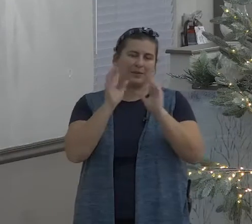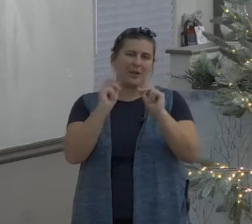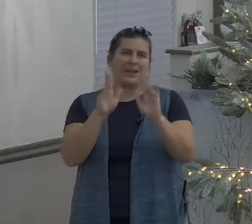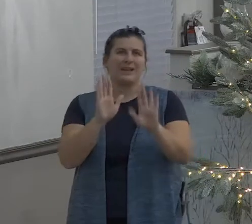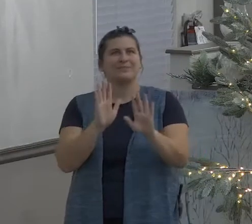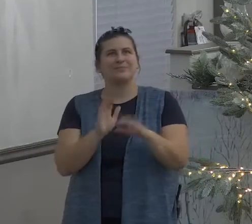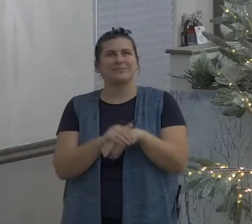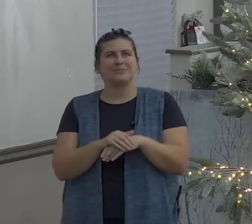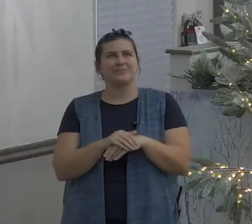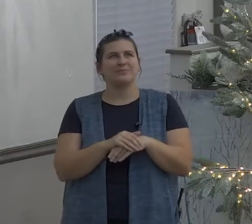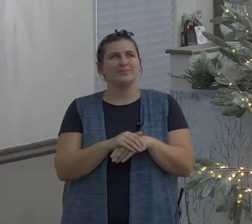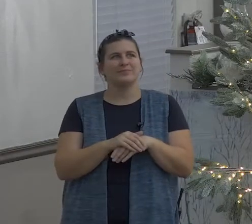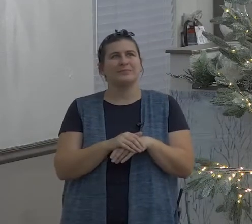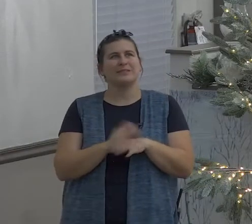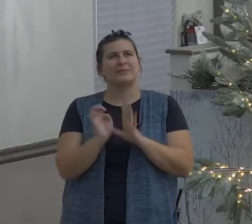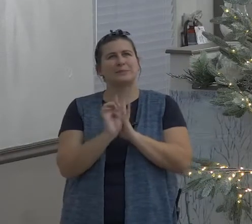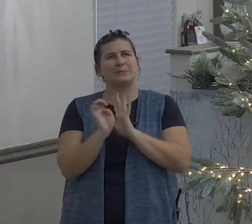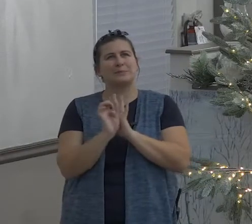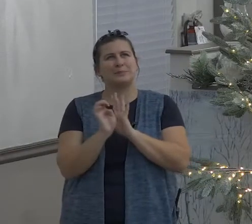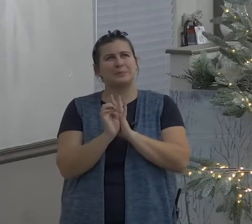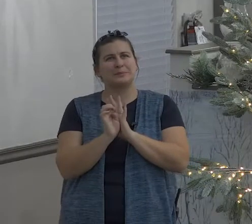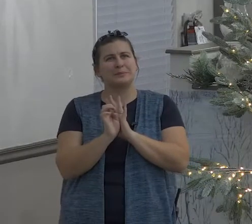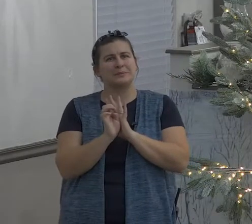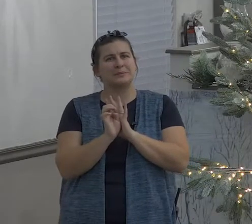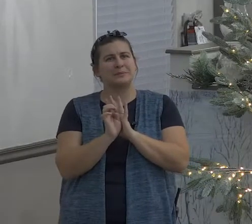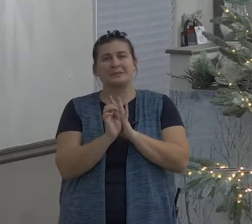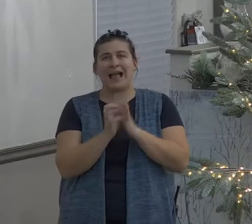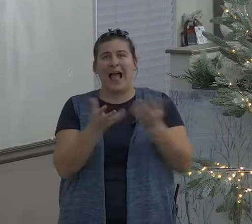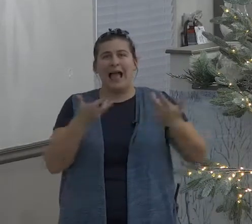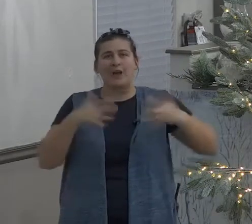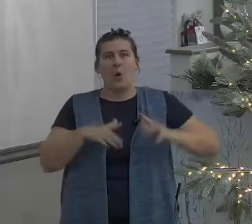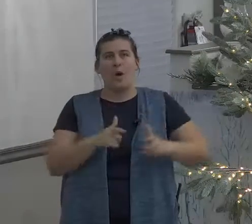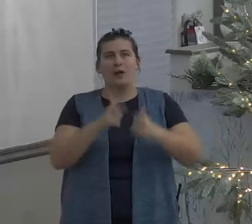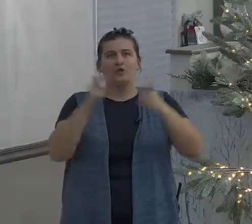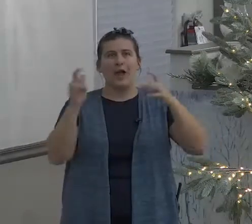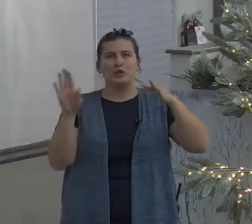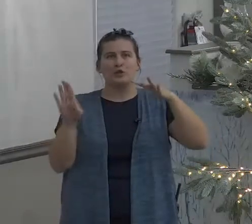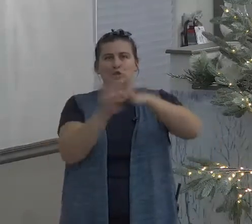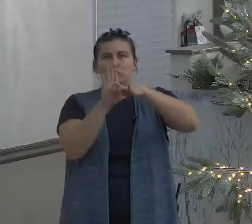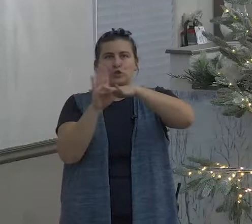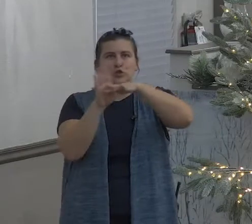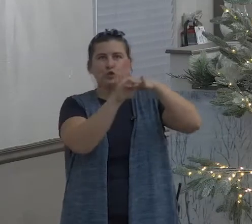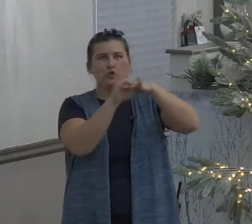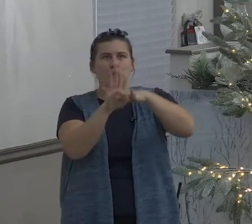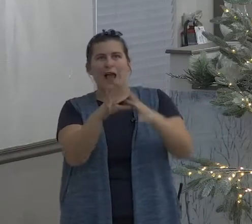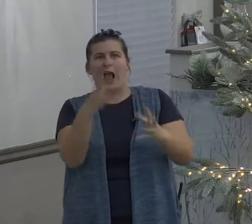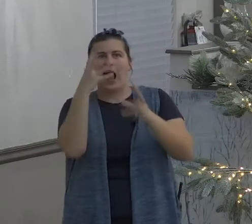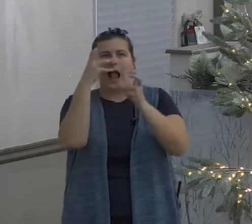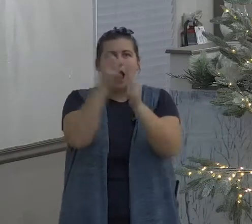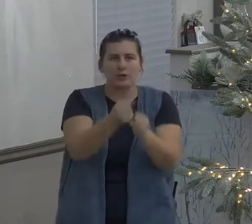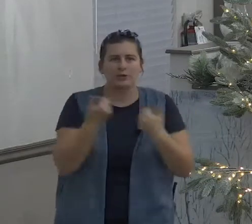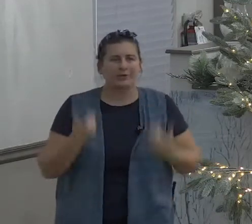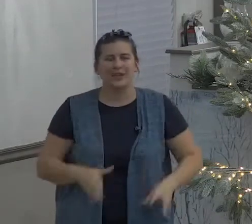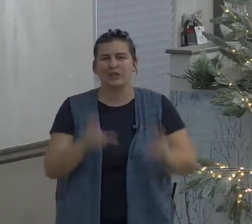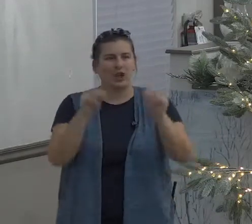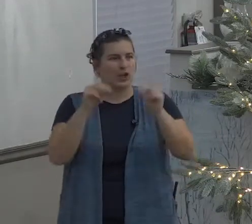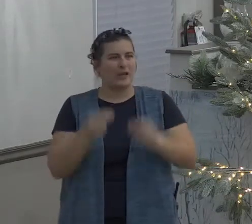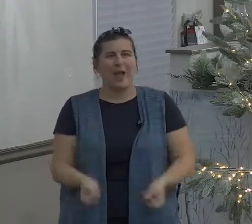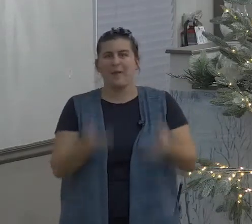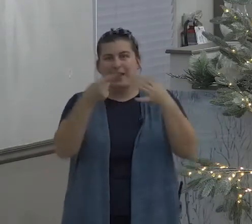it's not really death that scares me it's how I die that scares me maybe that's you listen